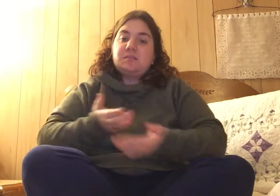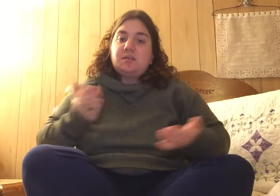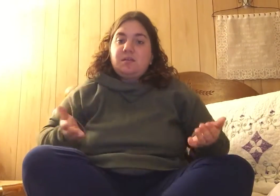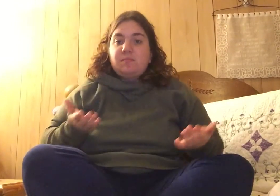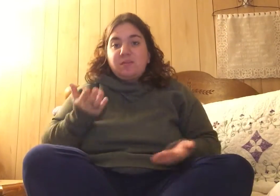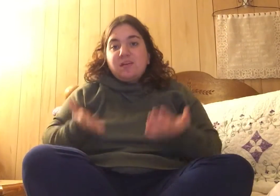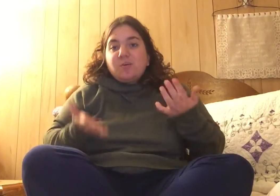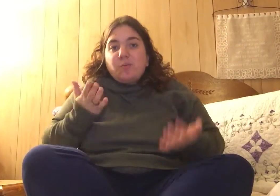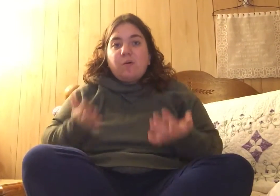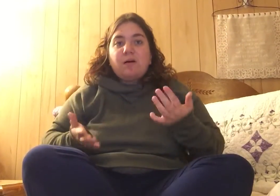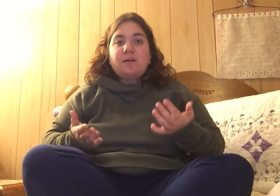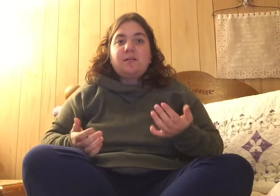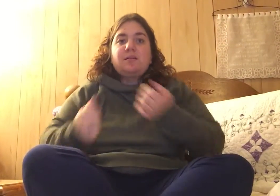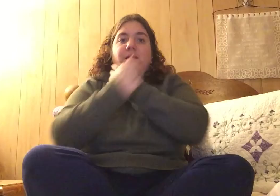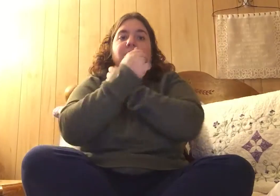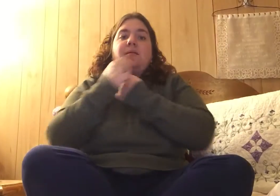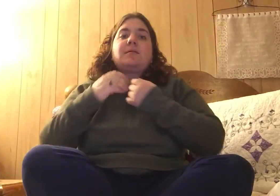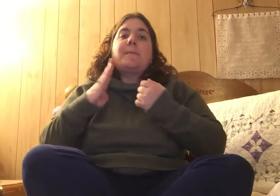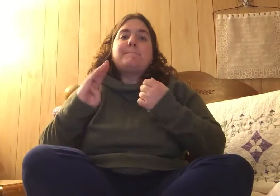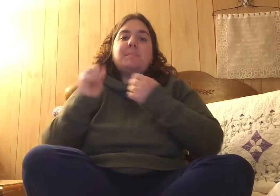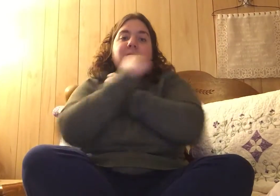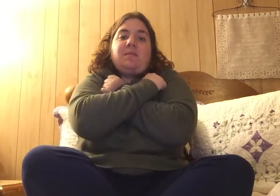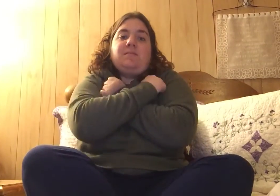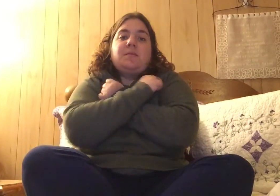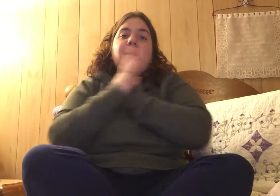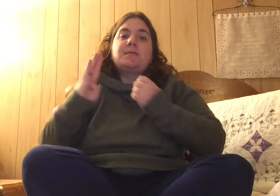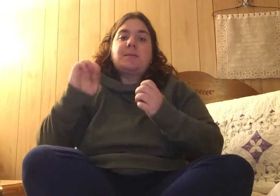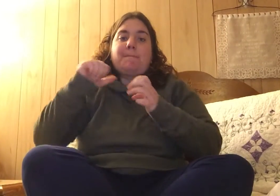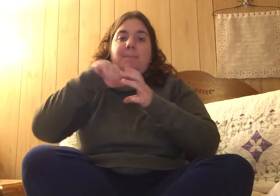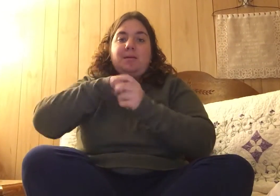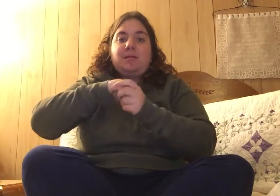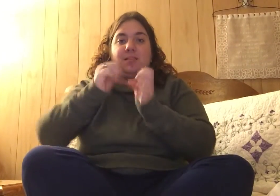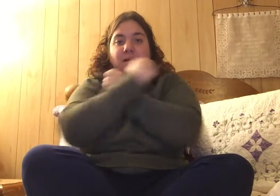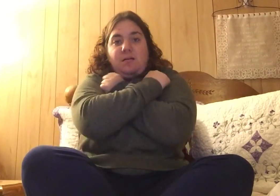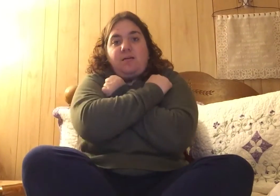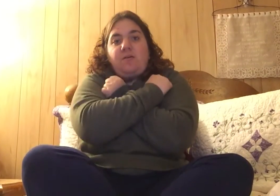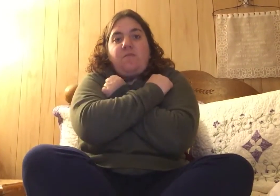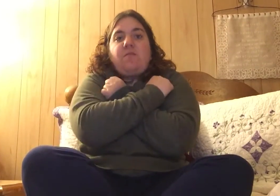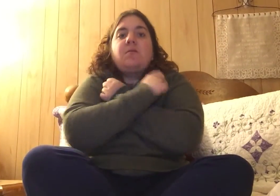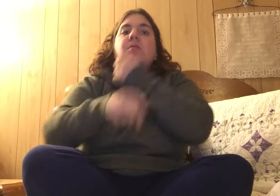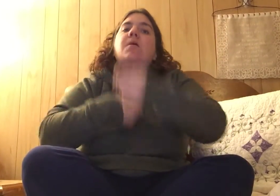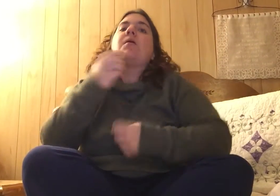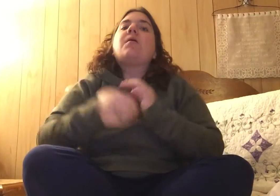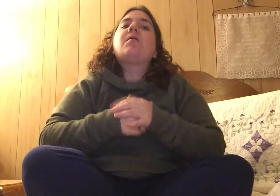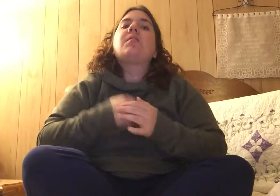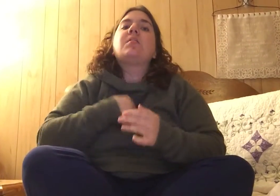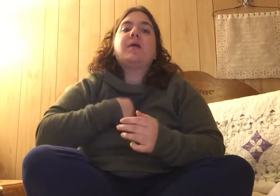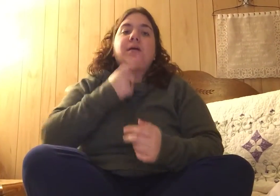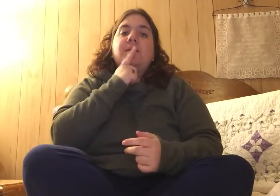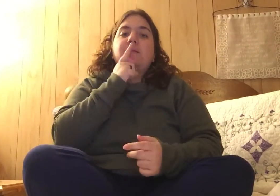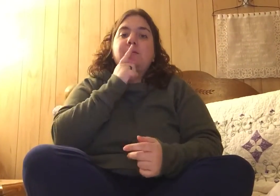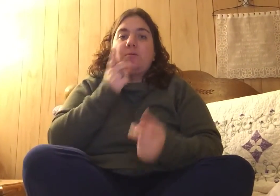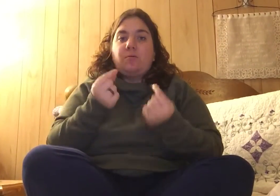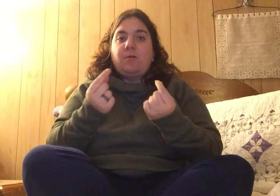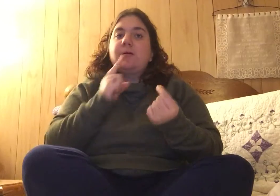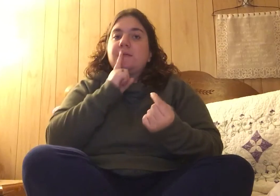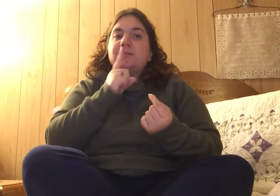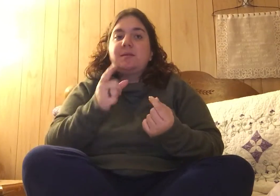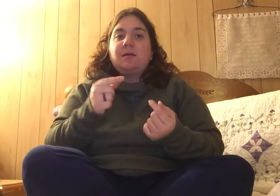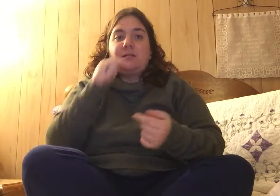same thing, to be loved and to be in love. All I can do is say